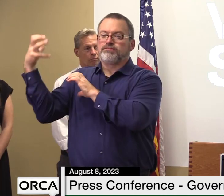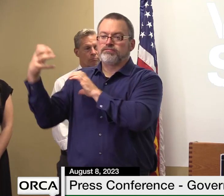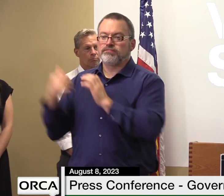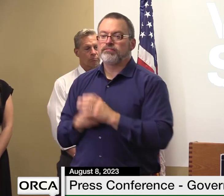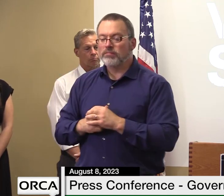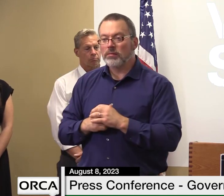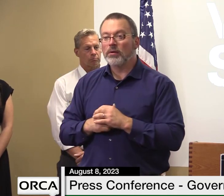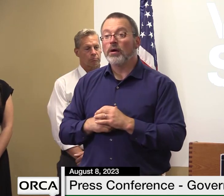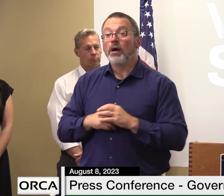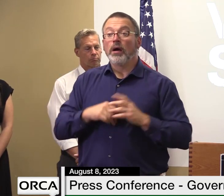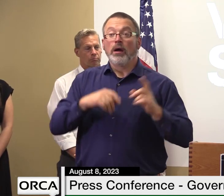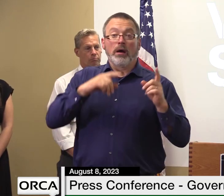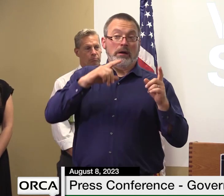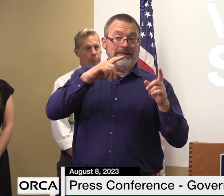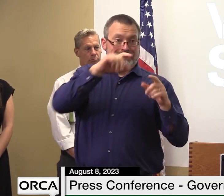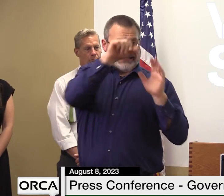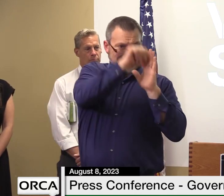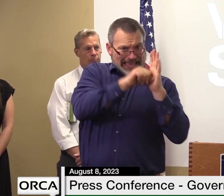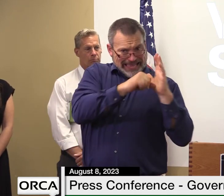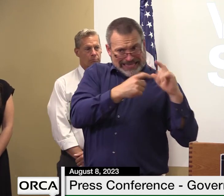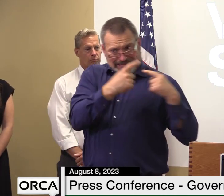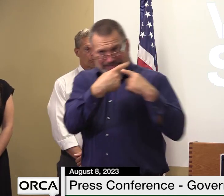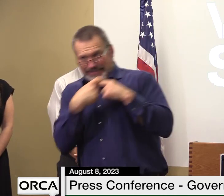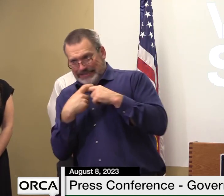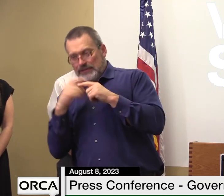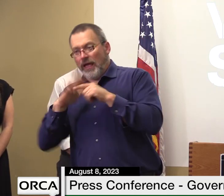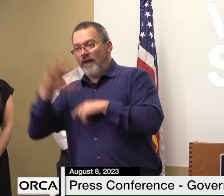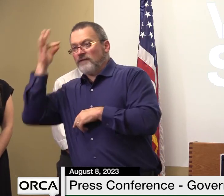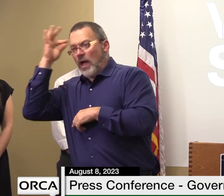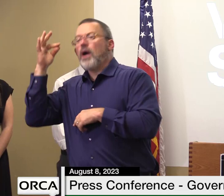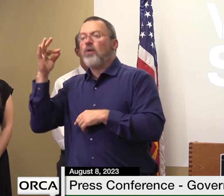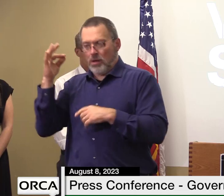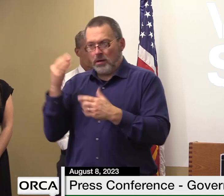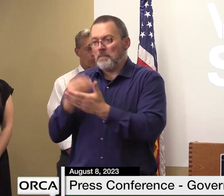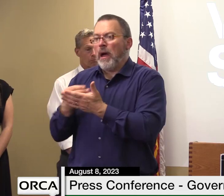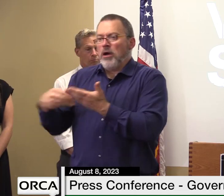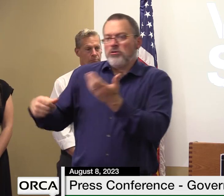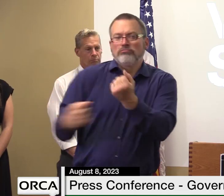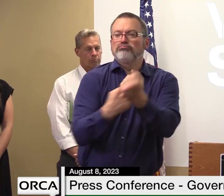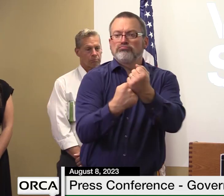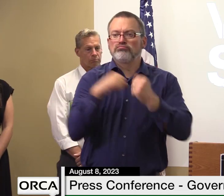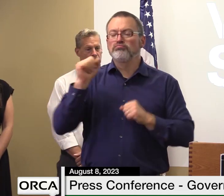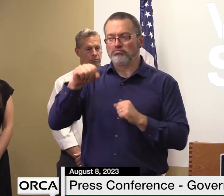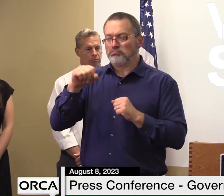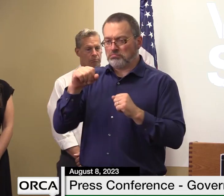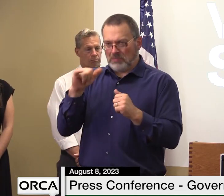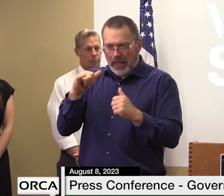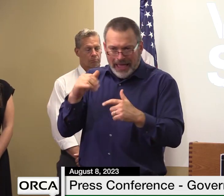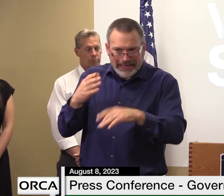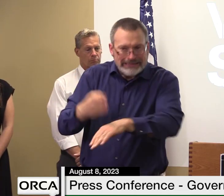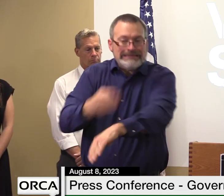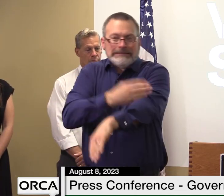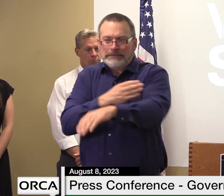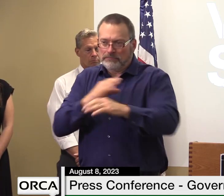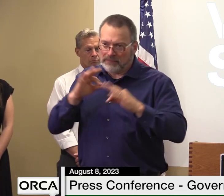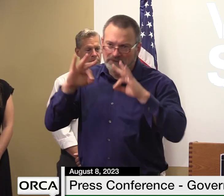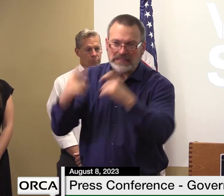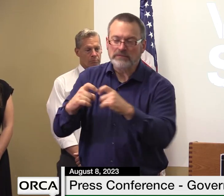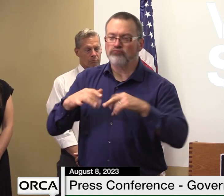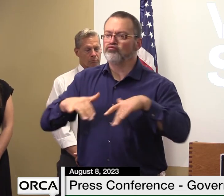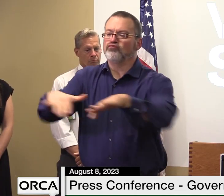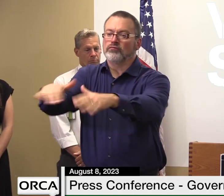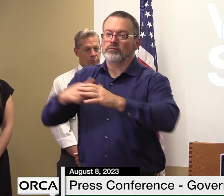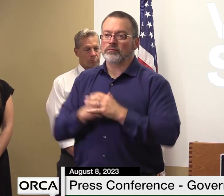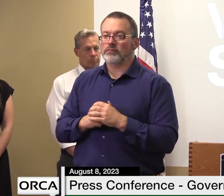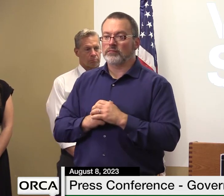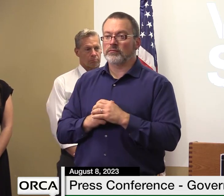and has helped them rebuild in the aftermath of extreme weather and other catastrophic events that slam their communities as our nation